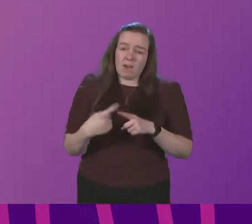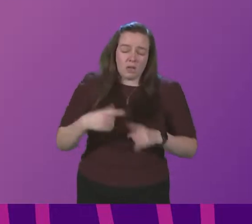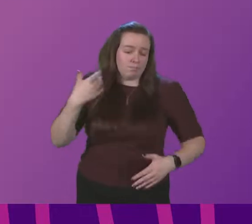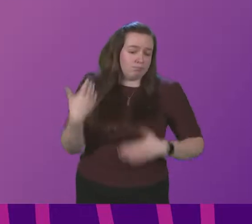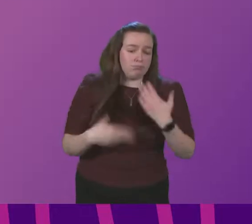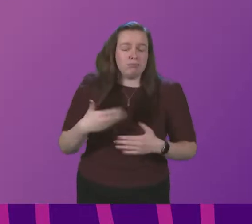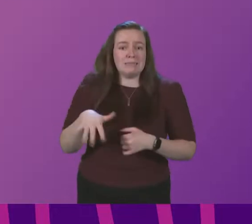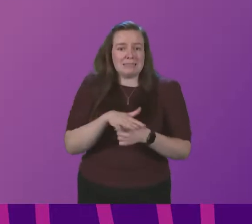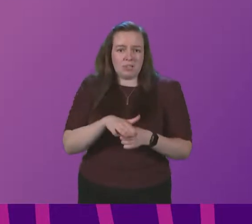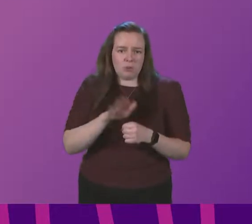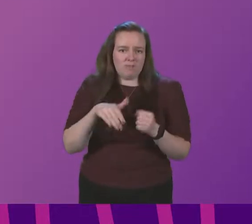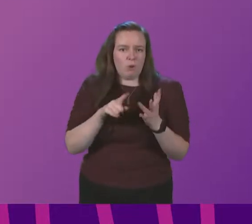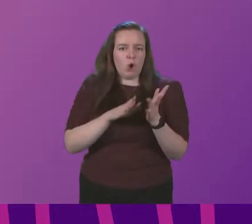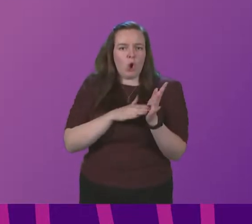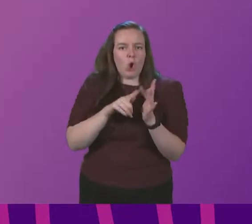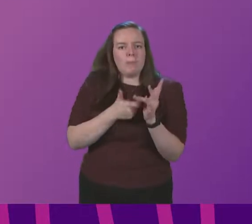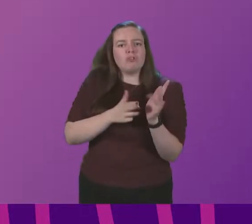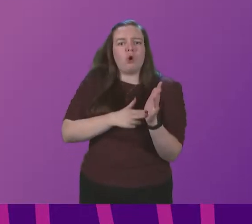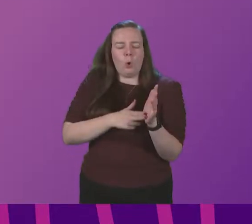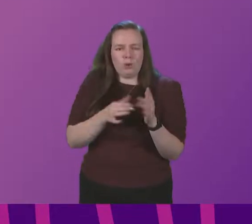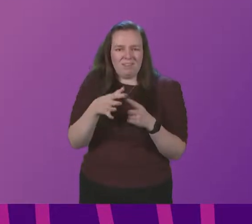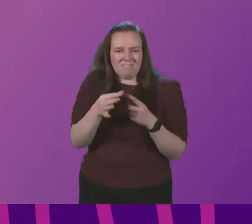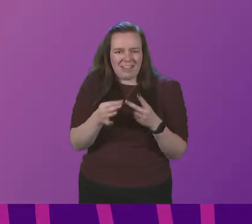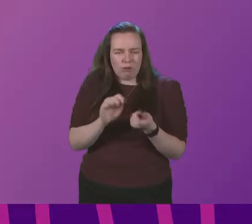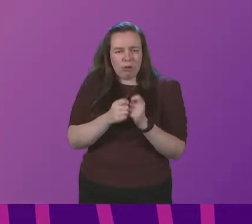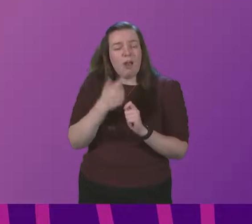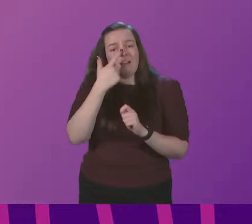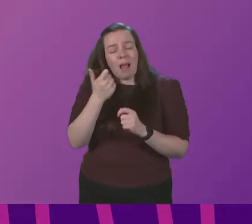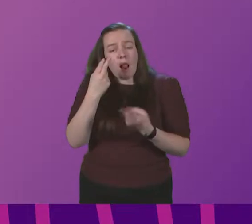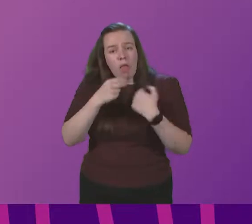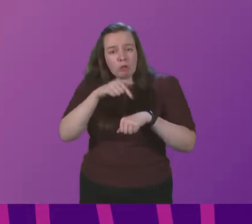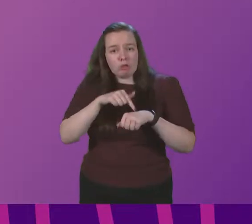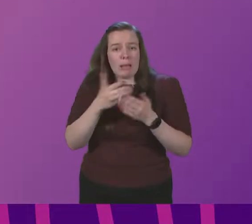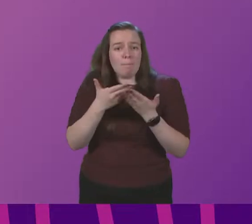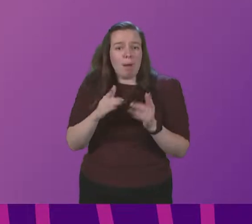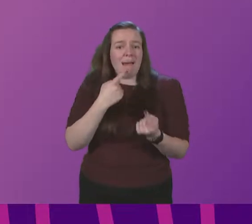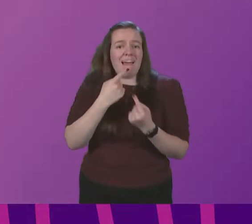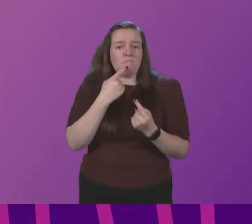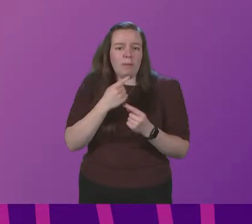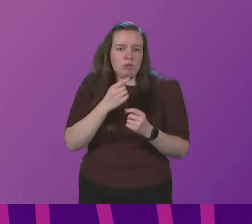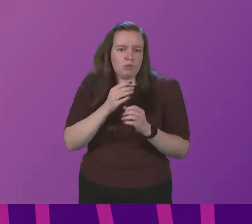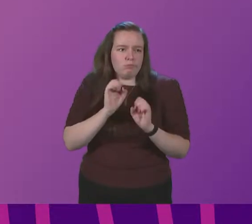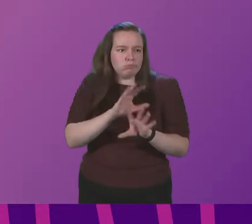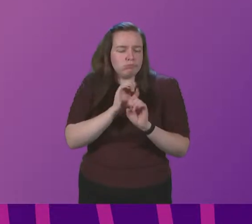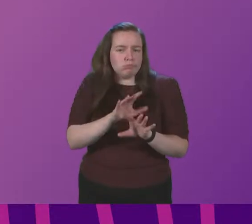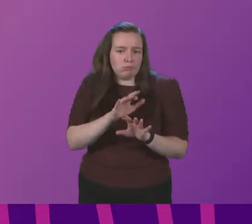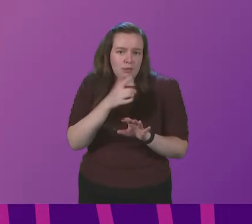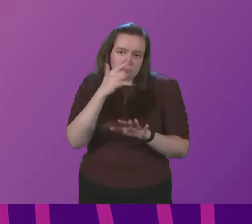brought about by the Omicron variant, can these lunchtime public information broadcasts be reinstated?